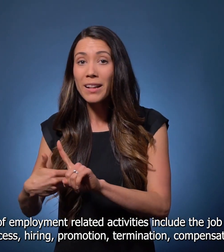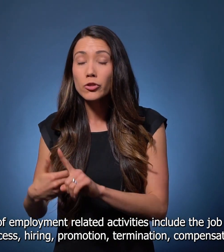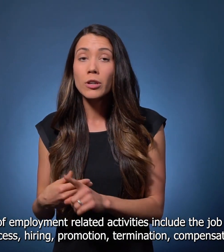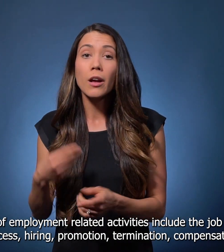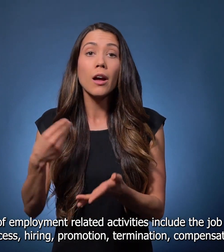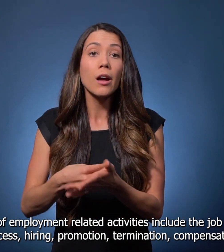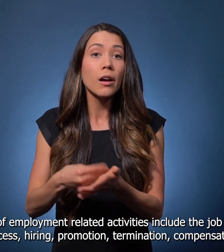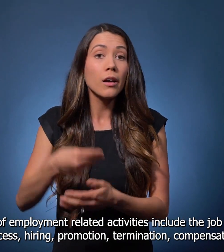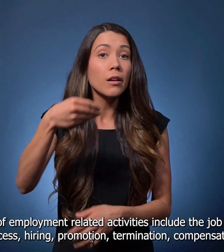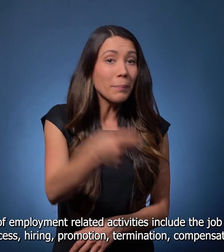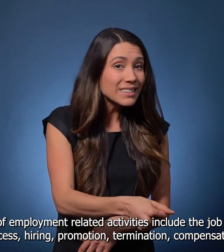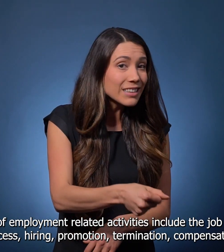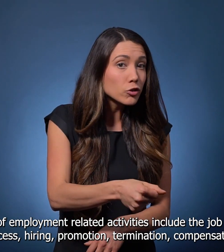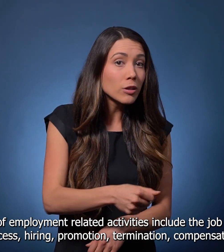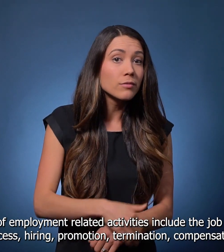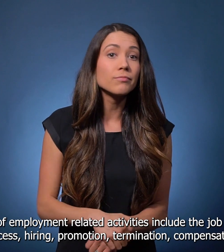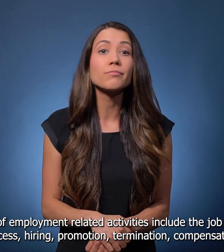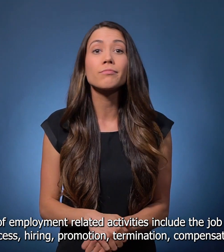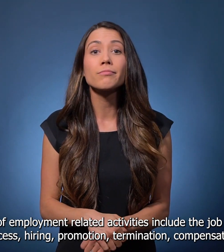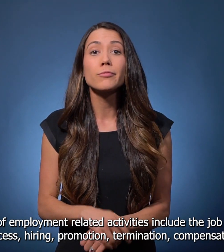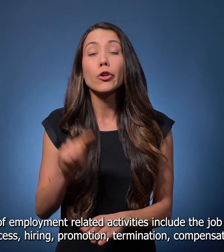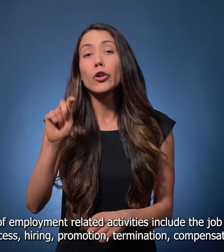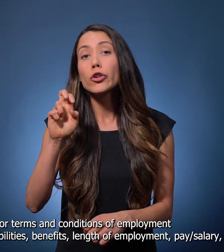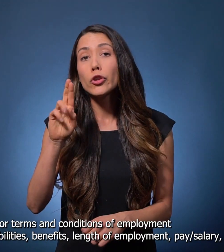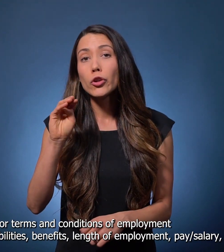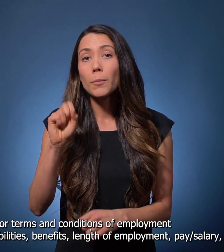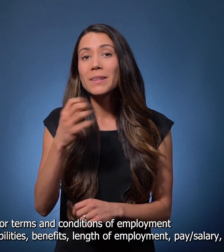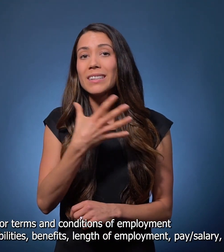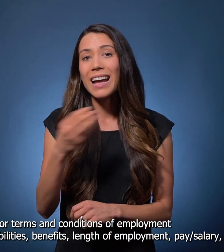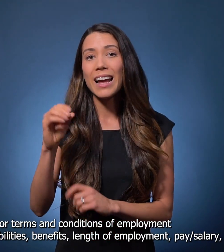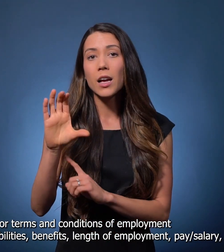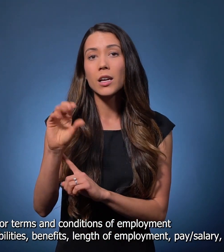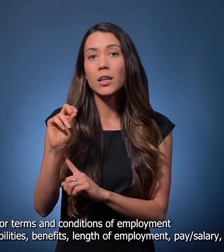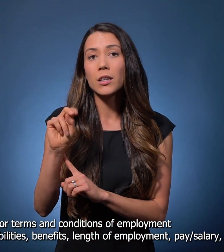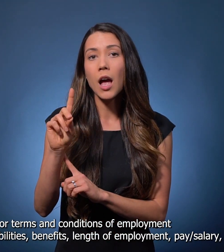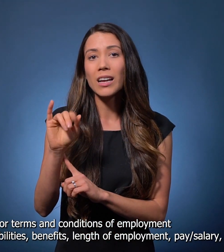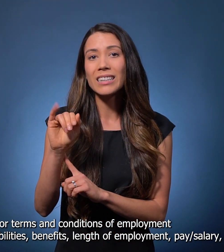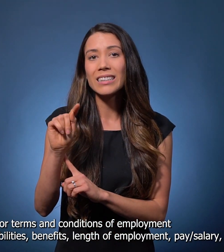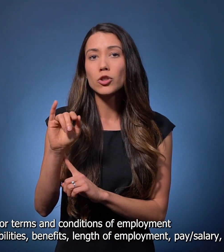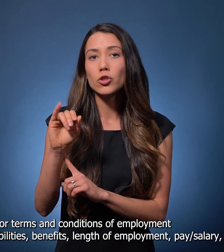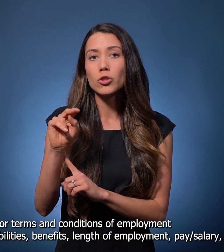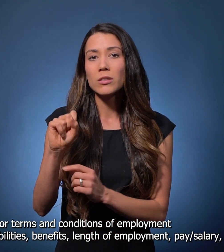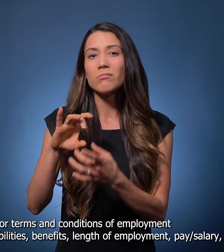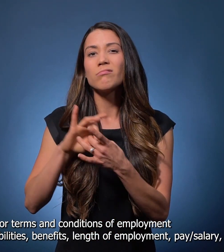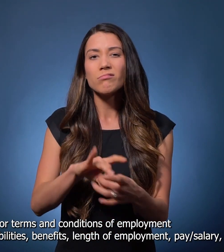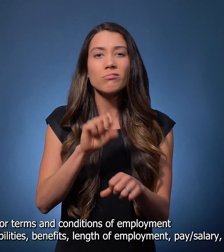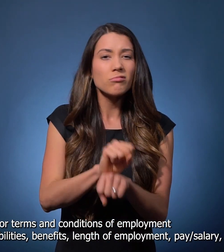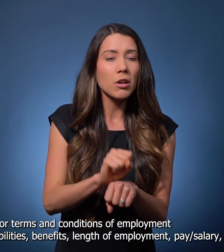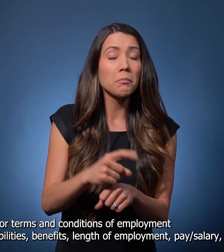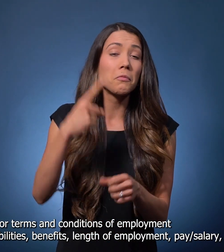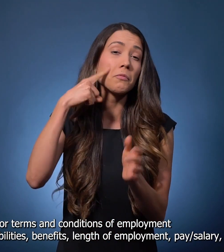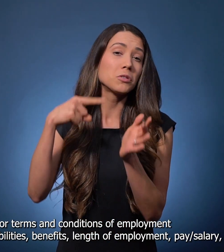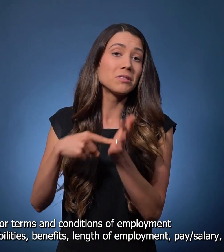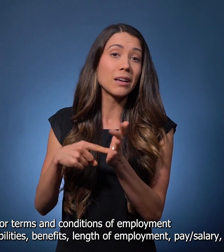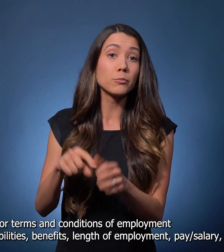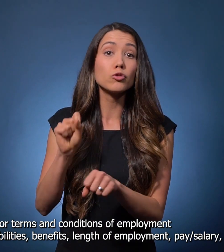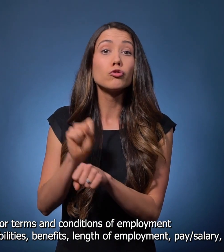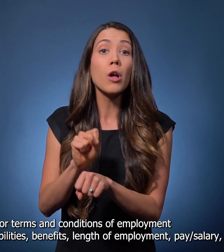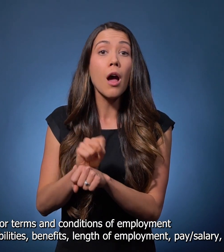termination, compensation, or terms and conditions of employment. For example, job responsibilities,